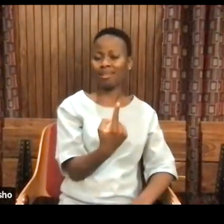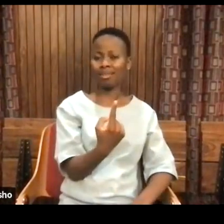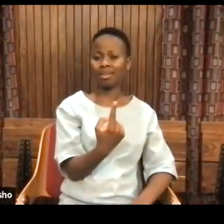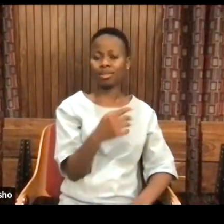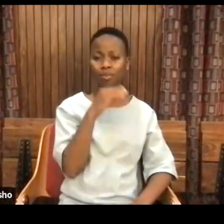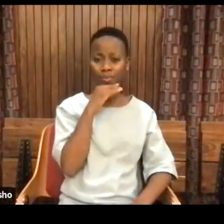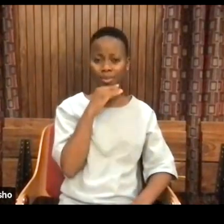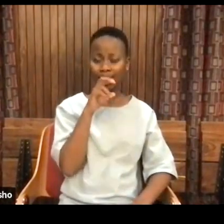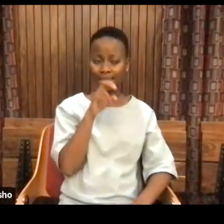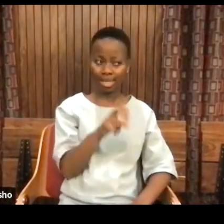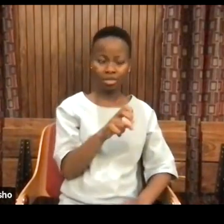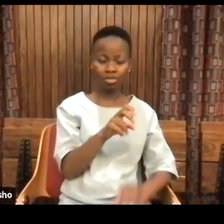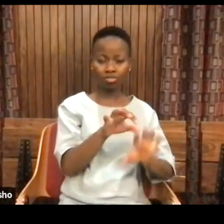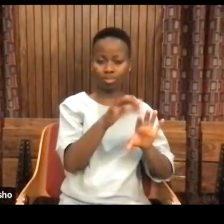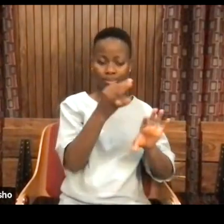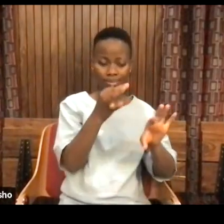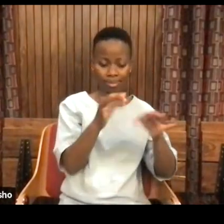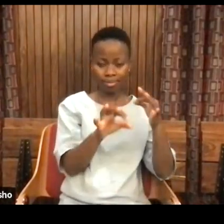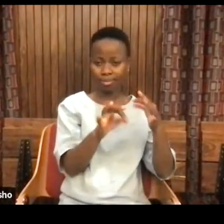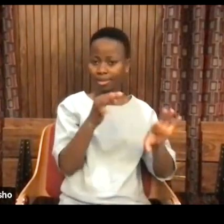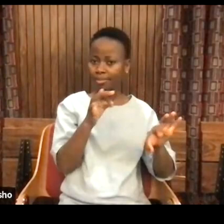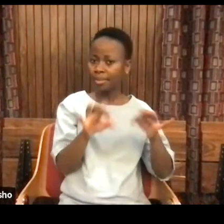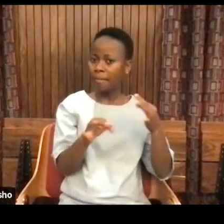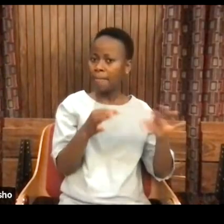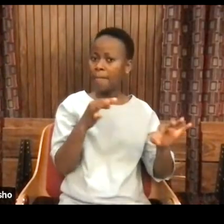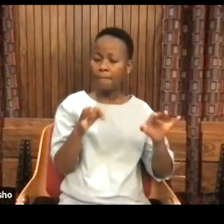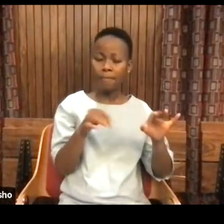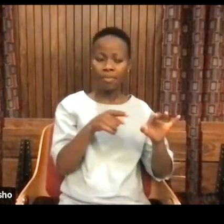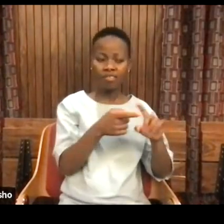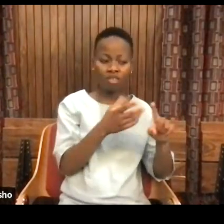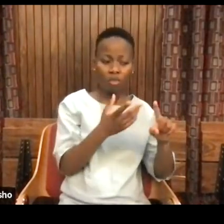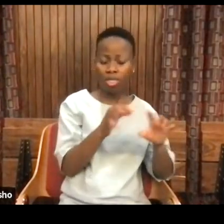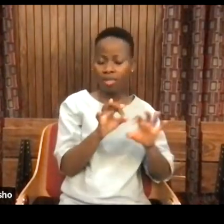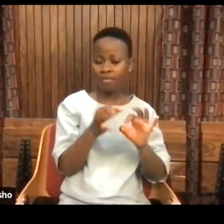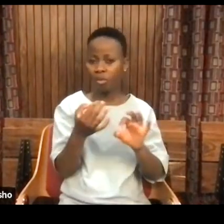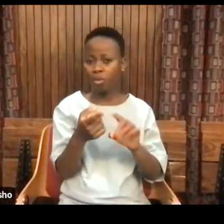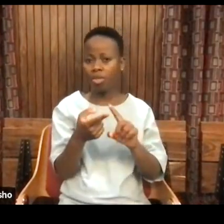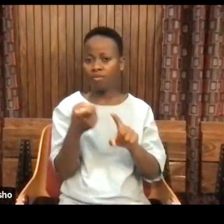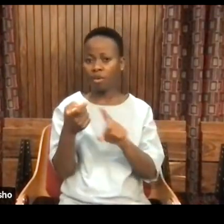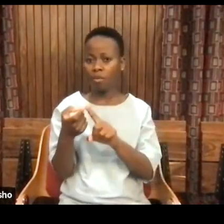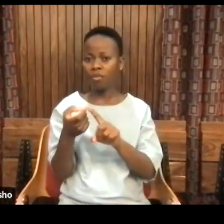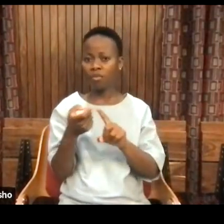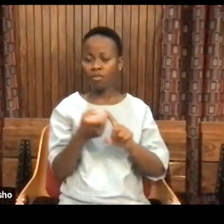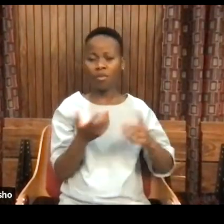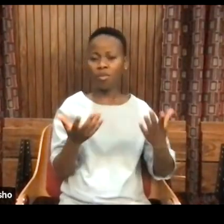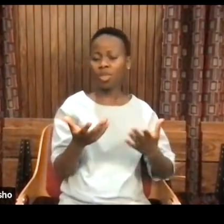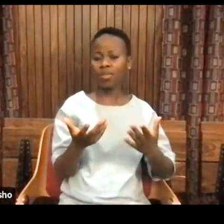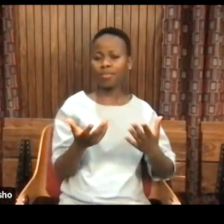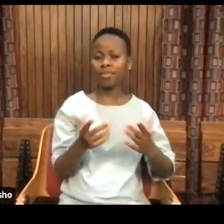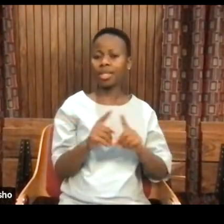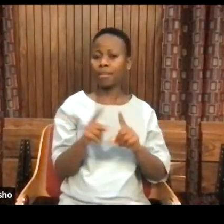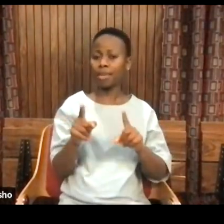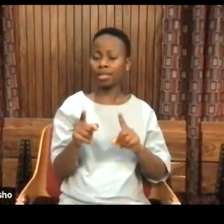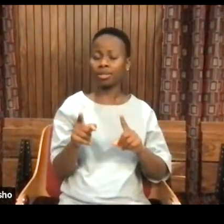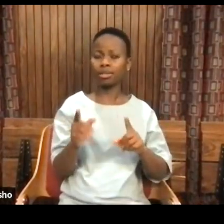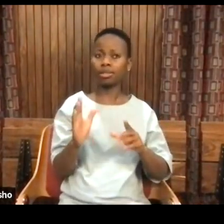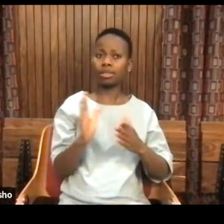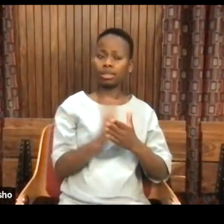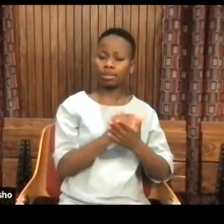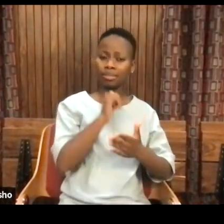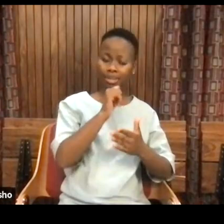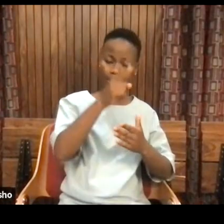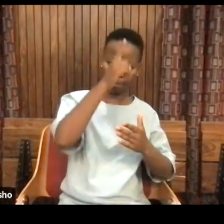many conditions simultaneously. So the argument wasn't African science versus Asian science, etc.